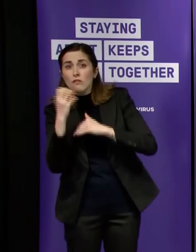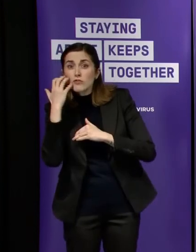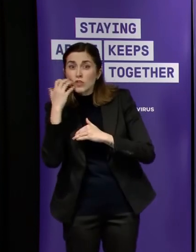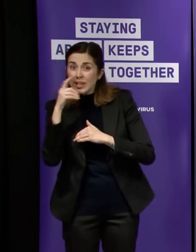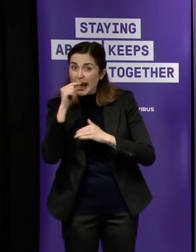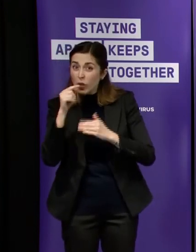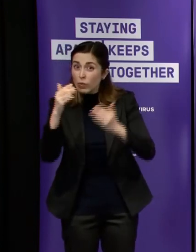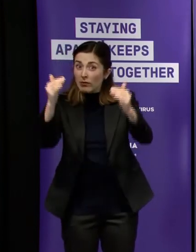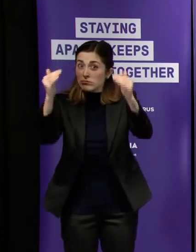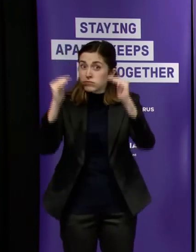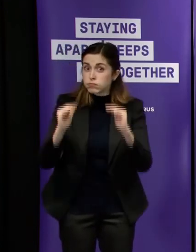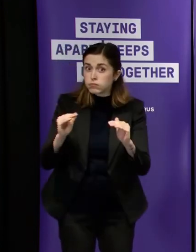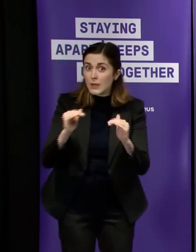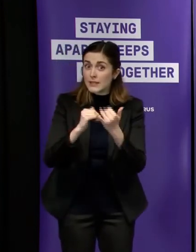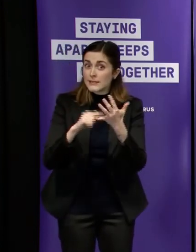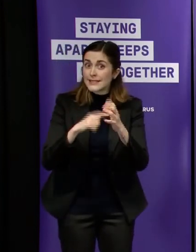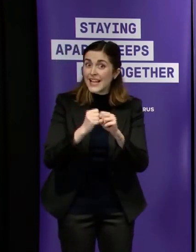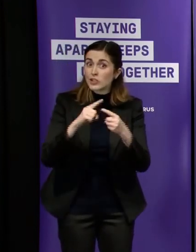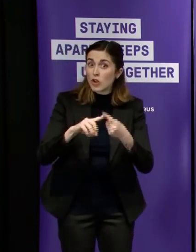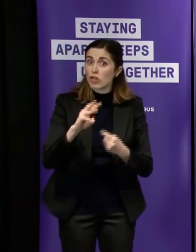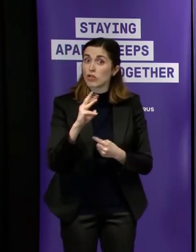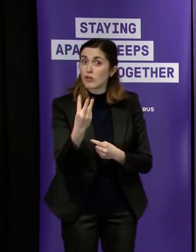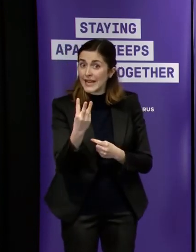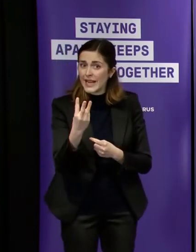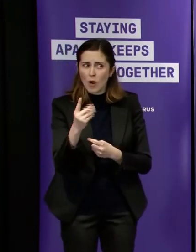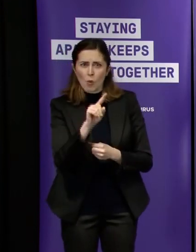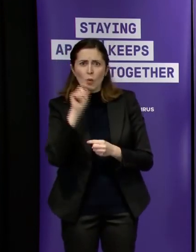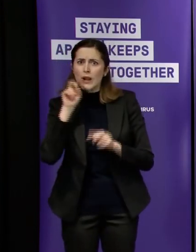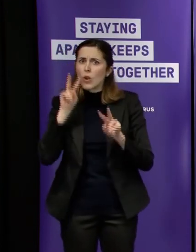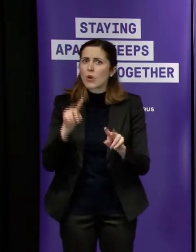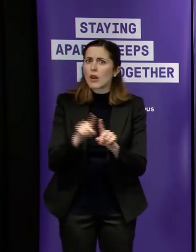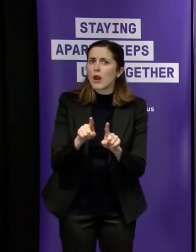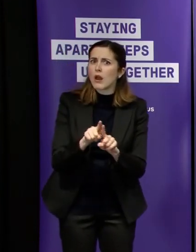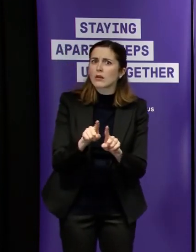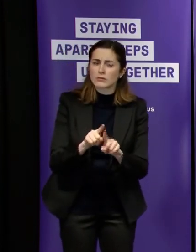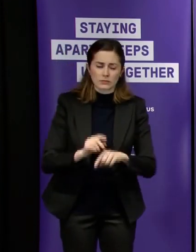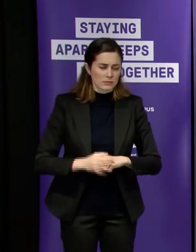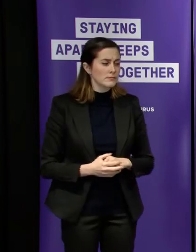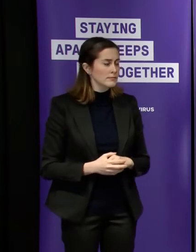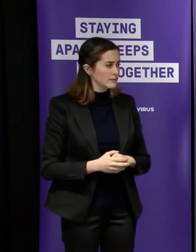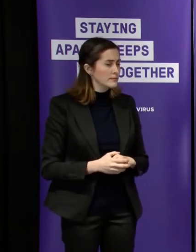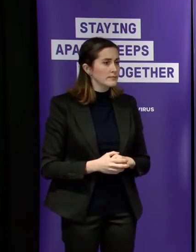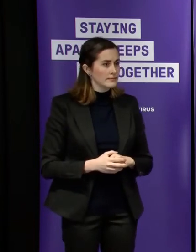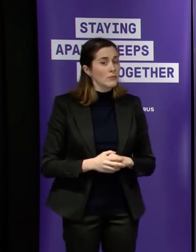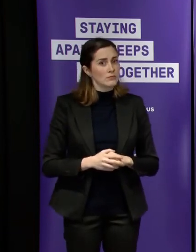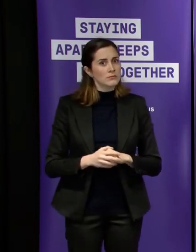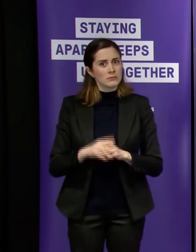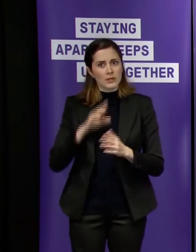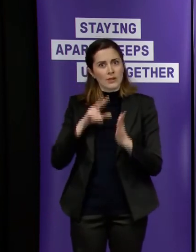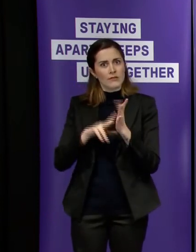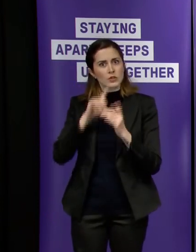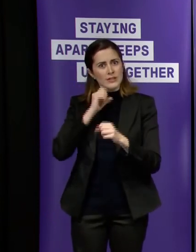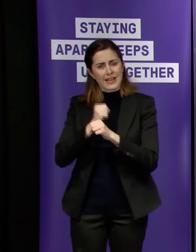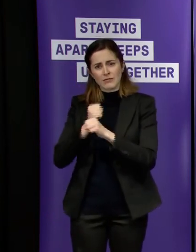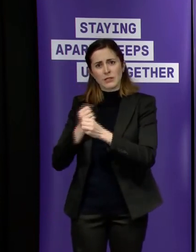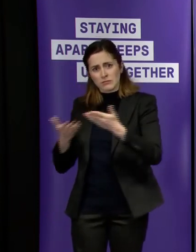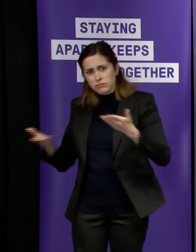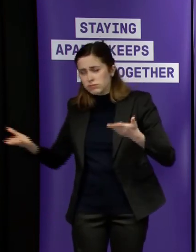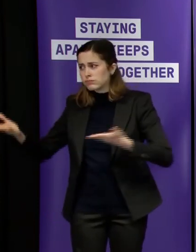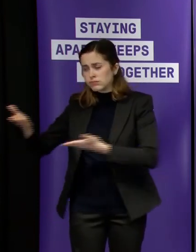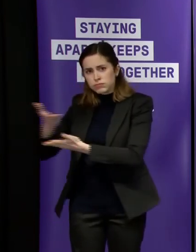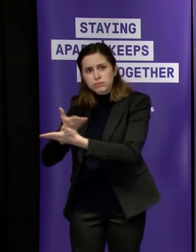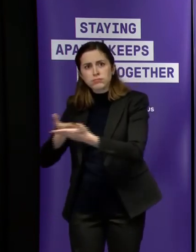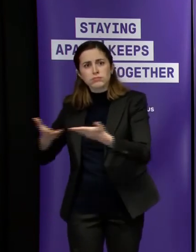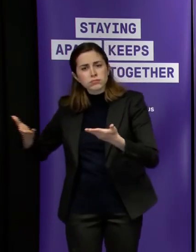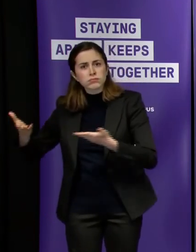what we saw in stage three previously well i can yeah i can certainly confirm for you that there's quite a lot of work going on around what that next phase might